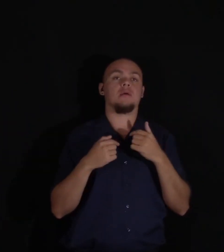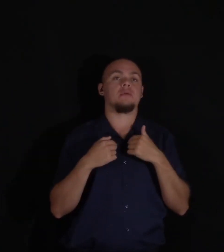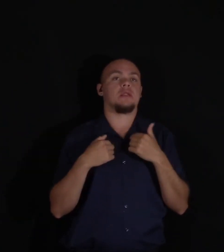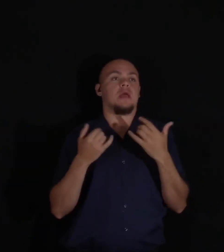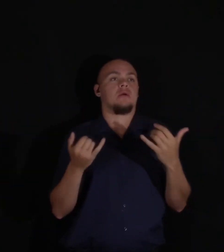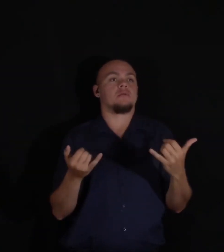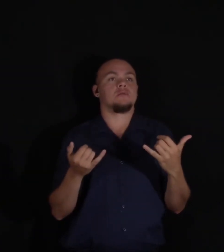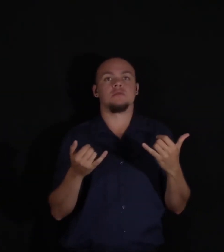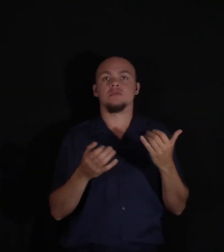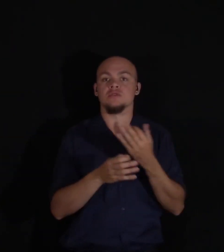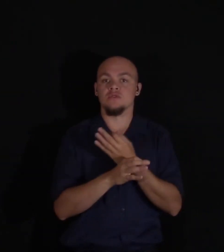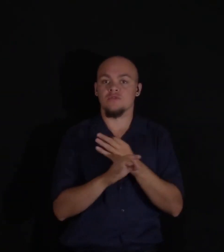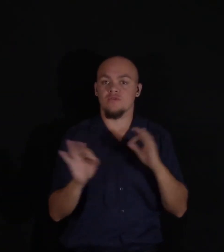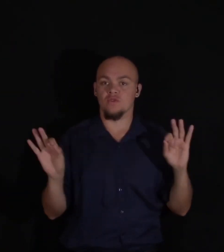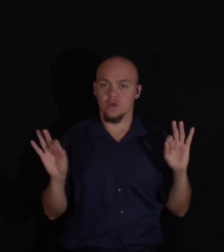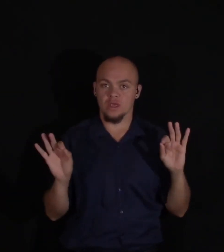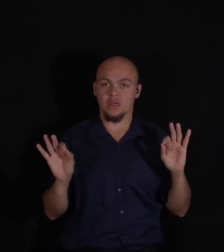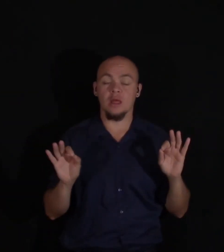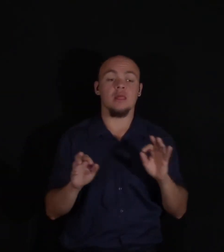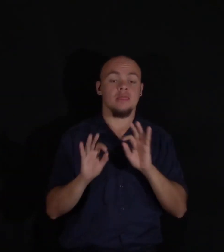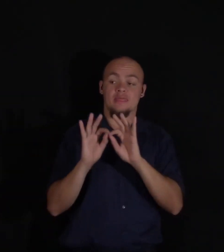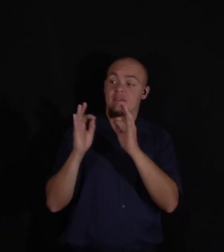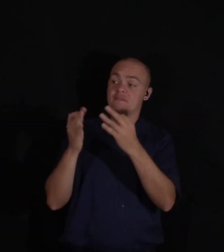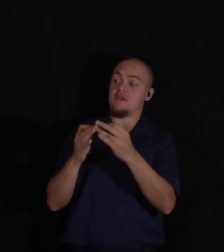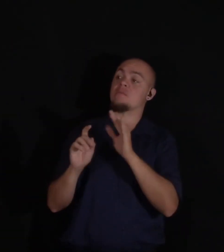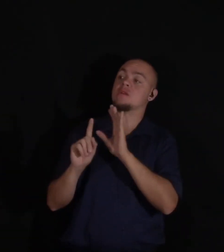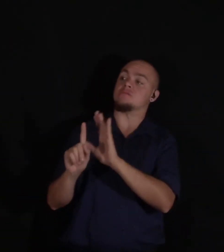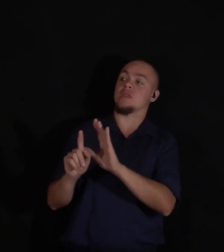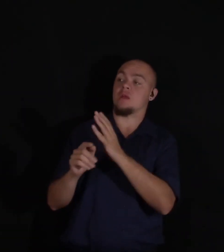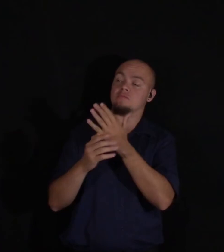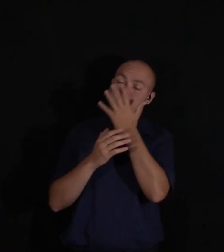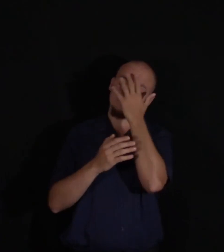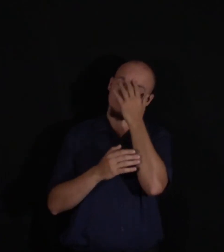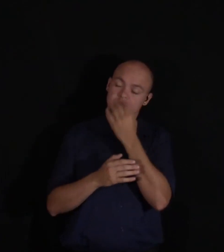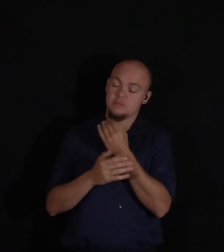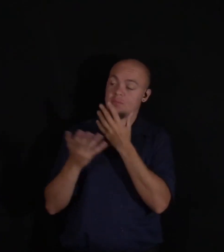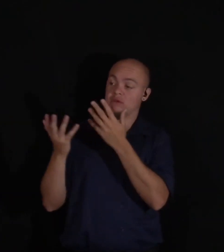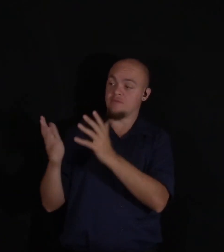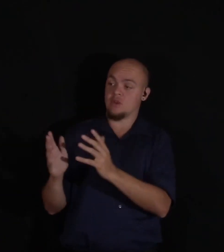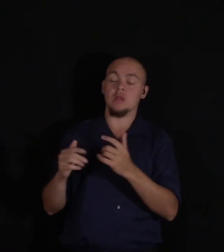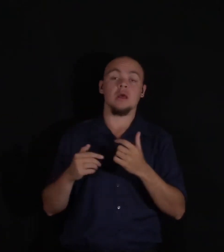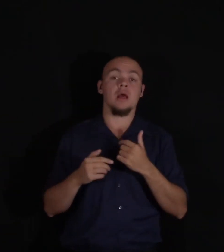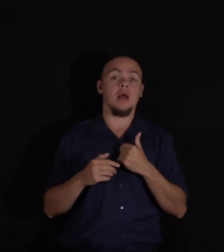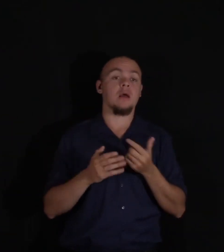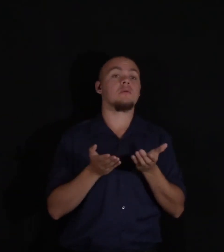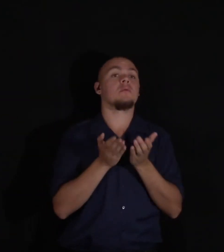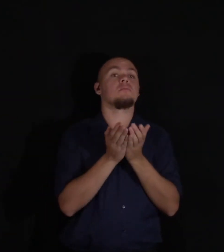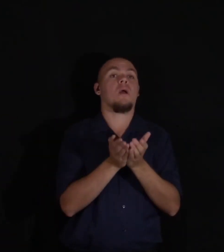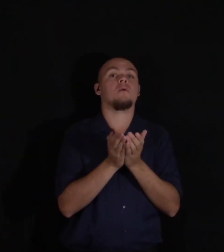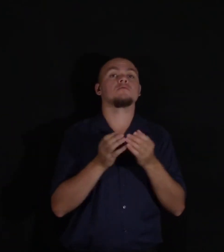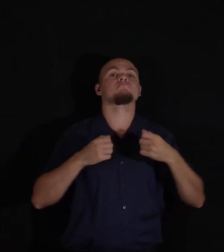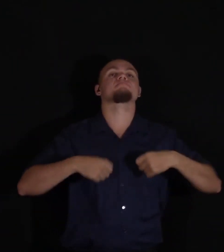Often, after the rest of the family had retired for the night, I took the boat and passed many hours upon the water.